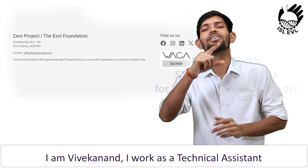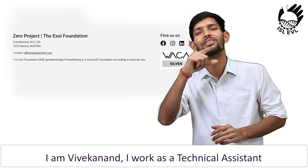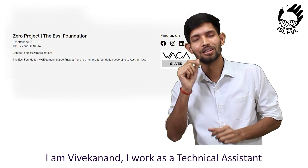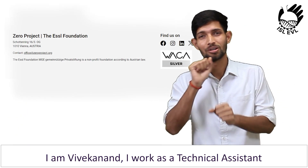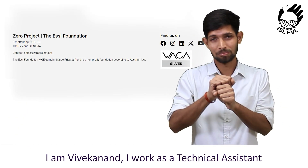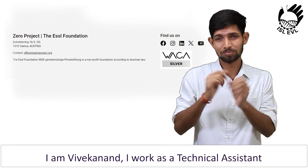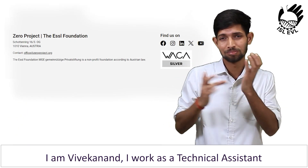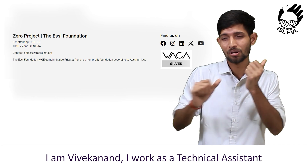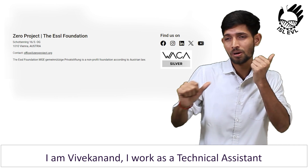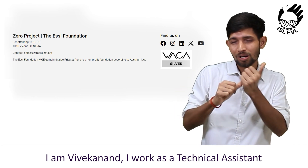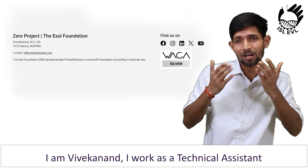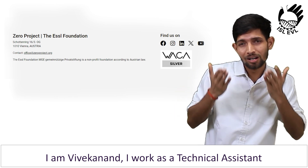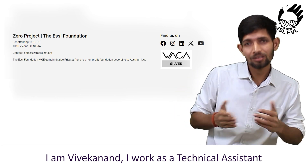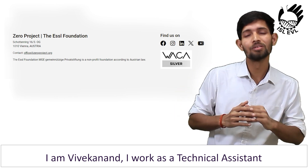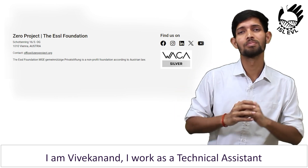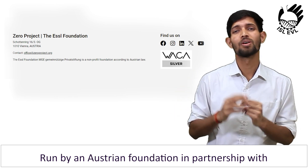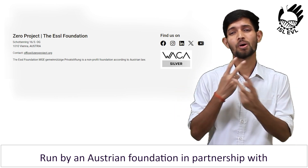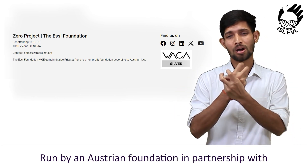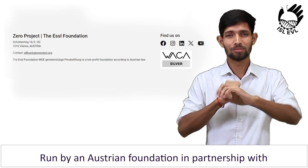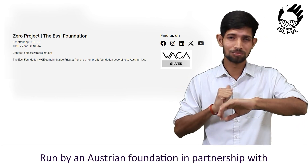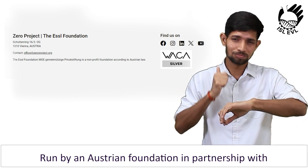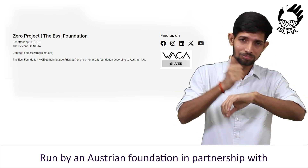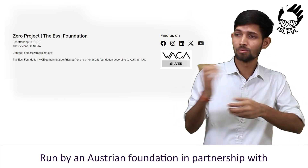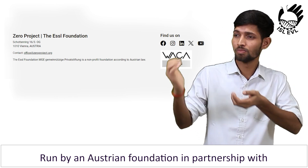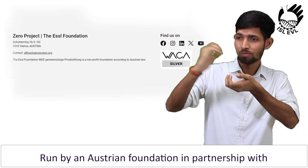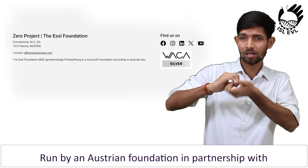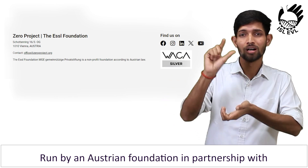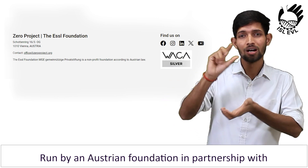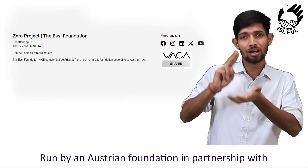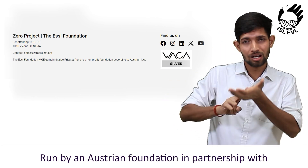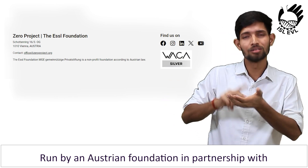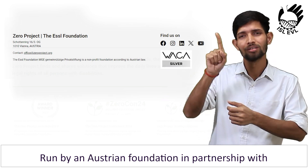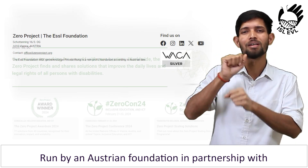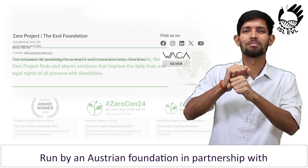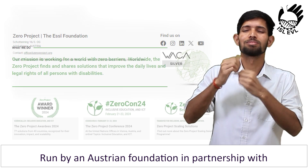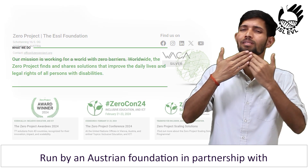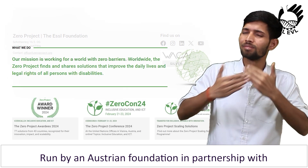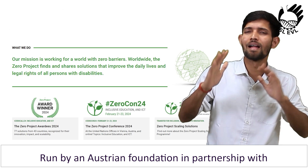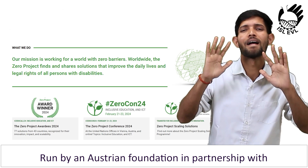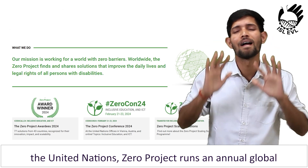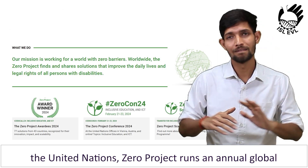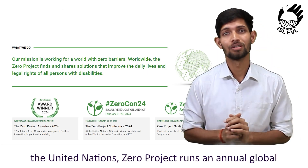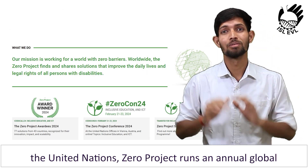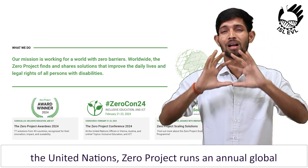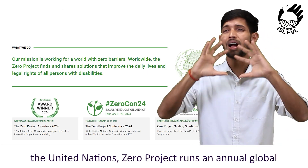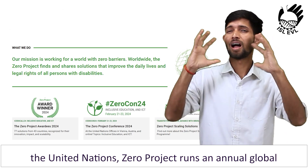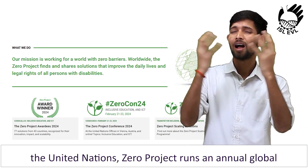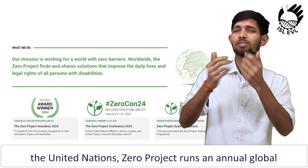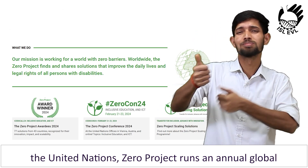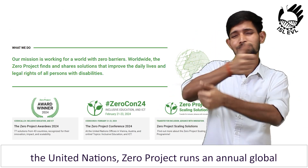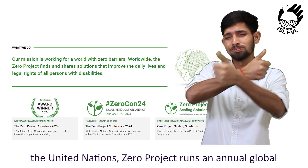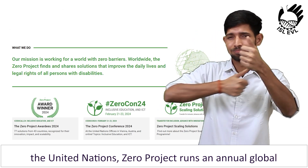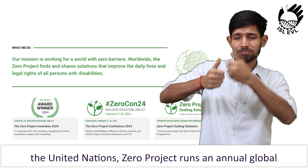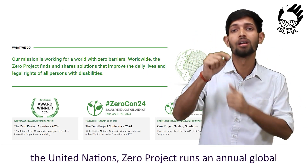I am Vivekanand, I work as a technical assistant, run by an Austrian foundation in partnership with